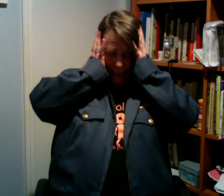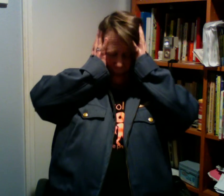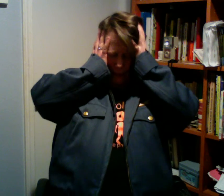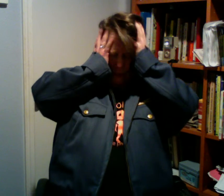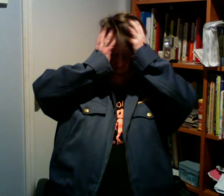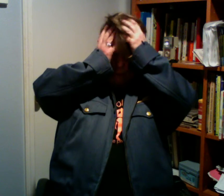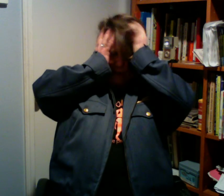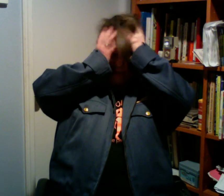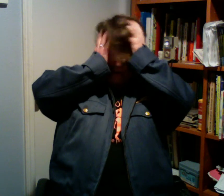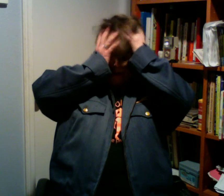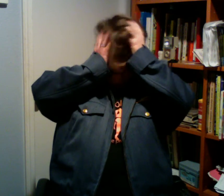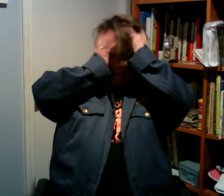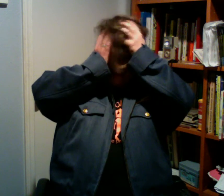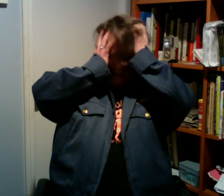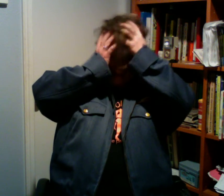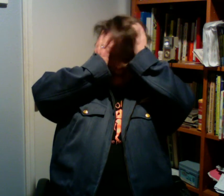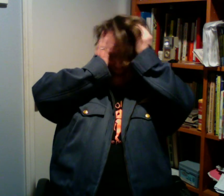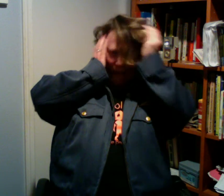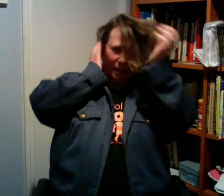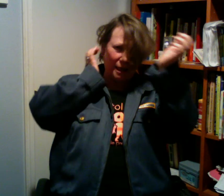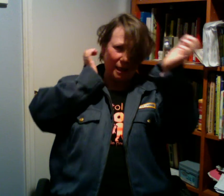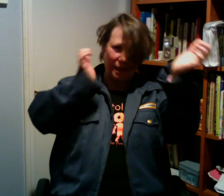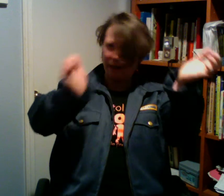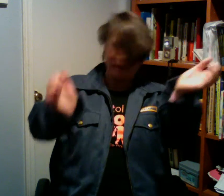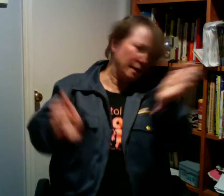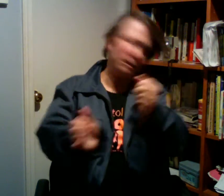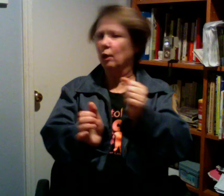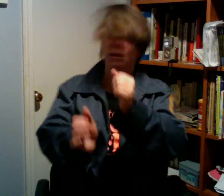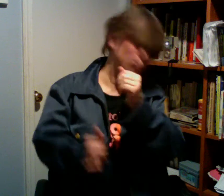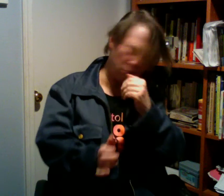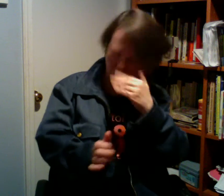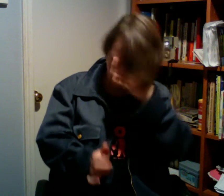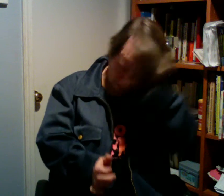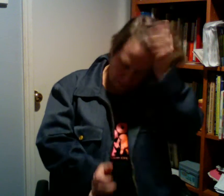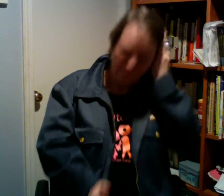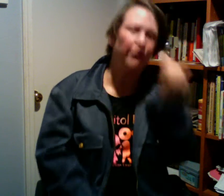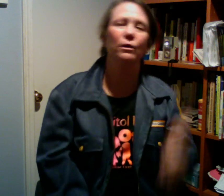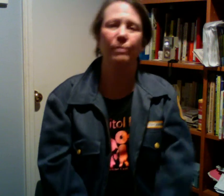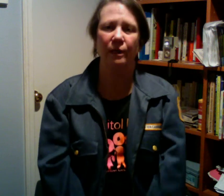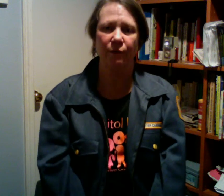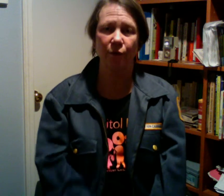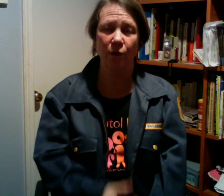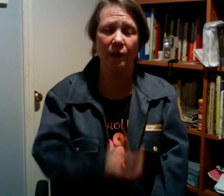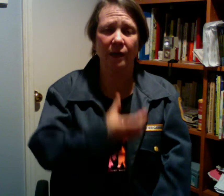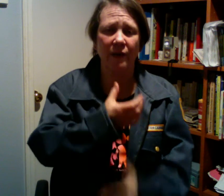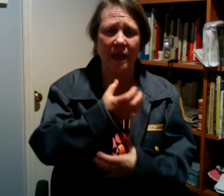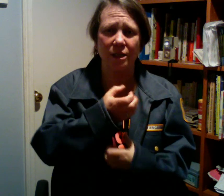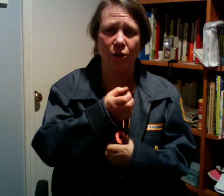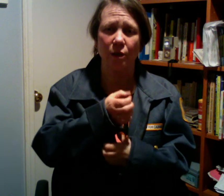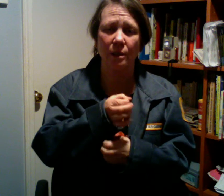glue off of my head. Woo! Fill me full of ice cream